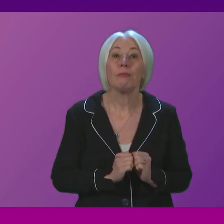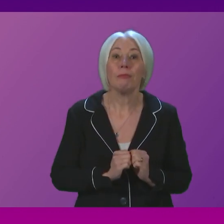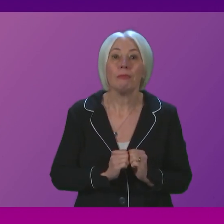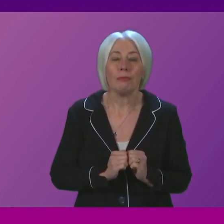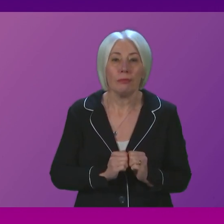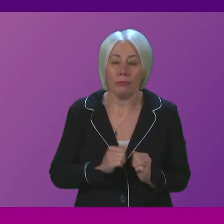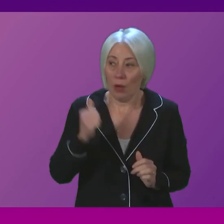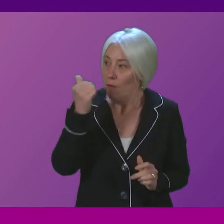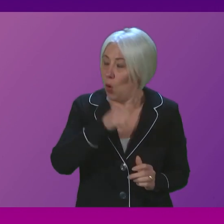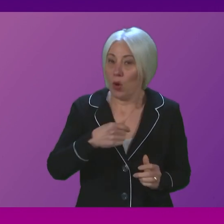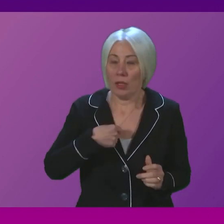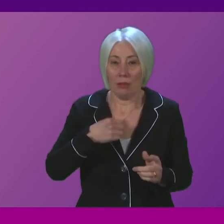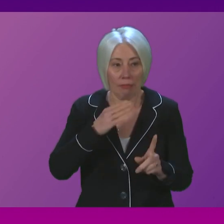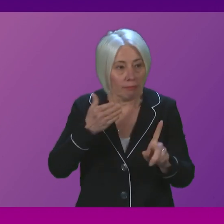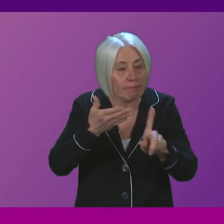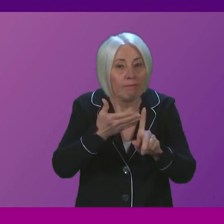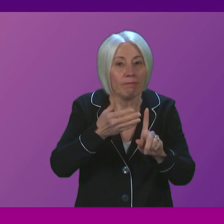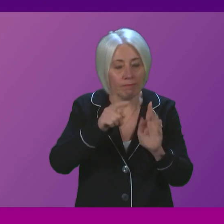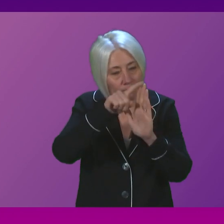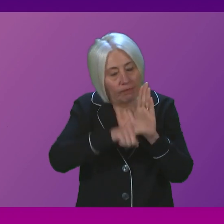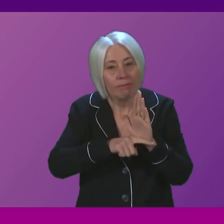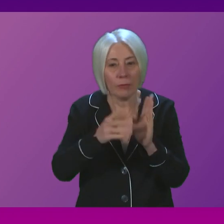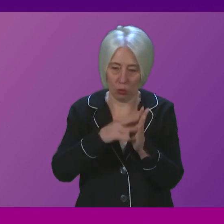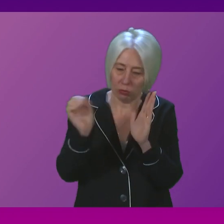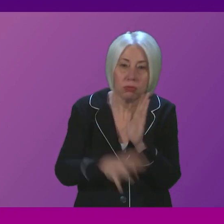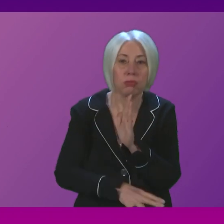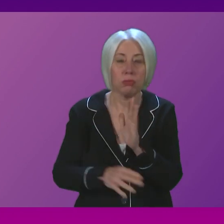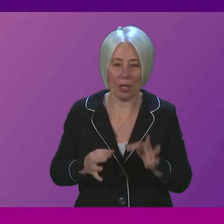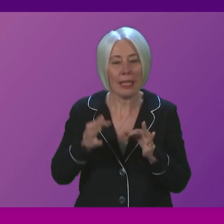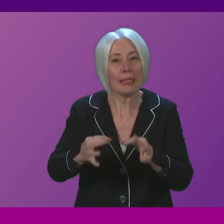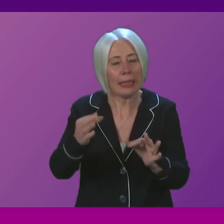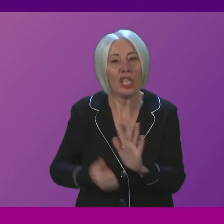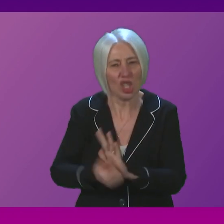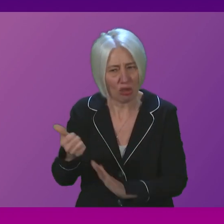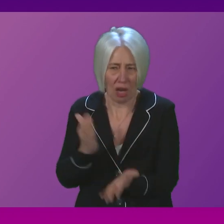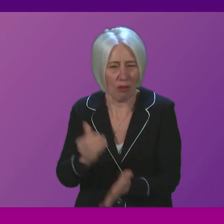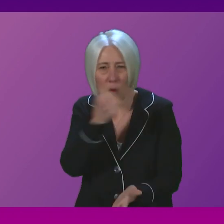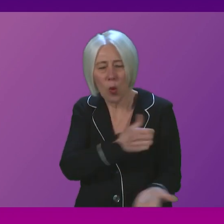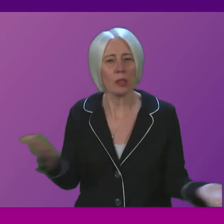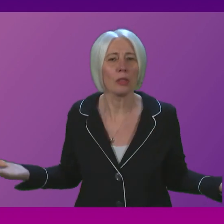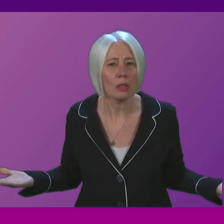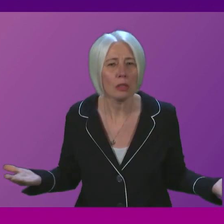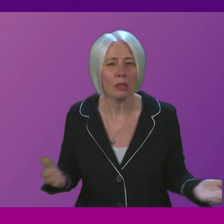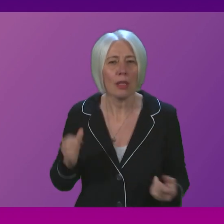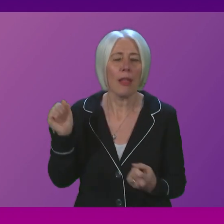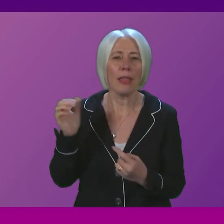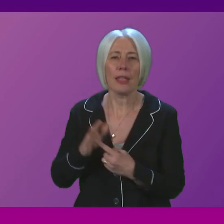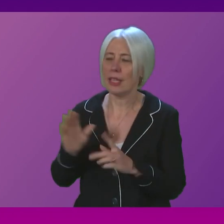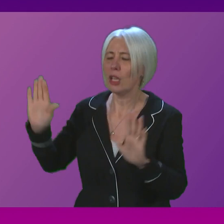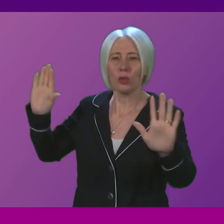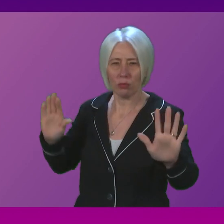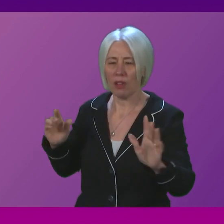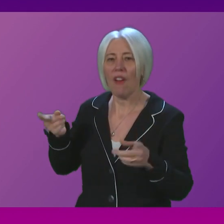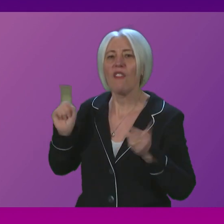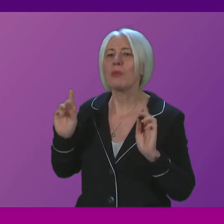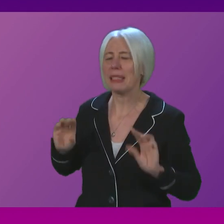it is our intention and our policy to eradicate delayed discharges. And the key piece of information I gave to